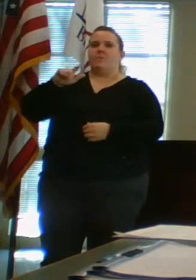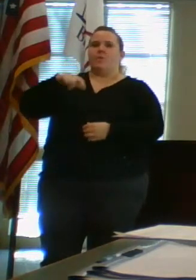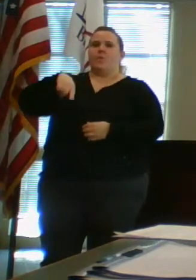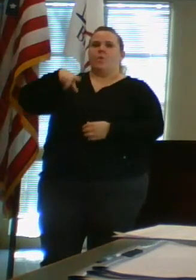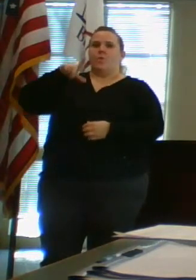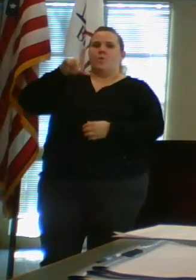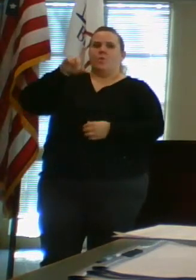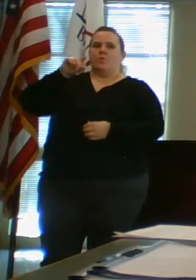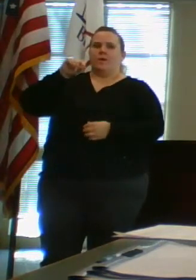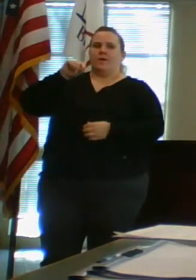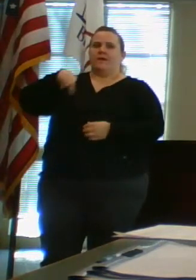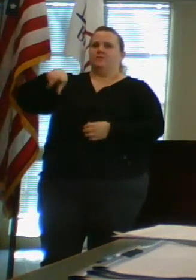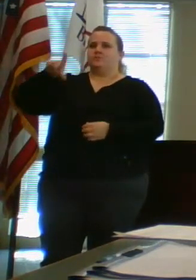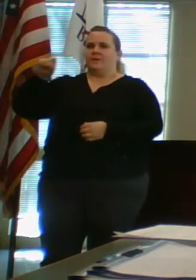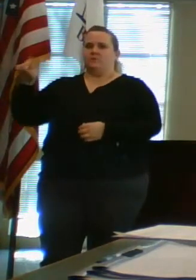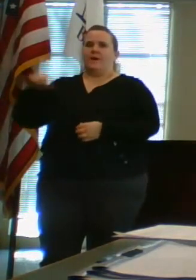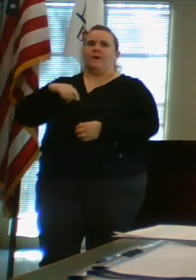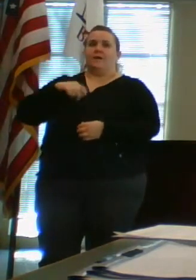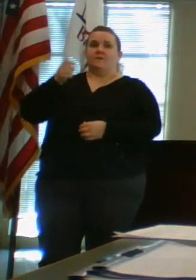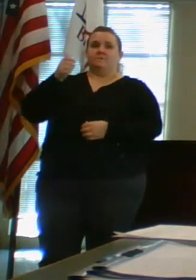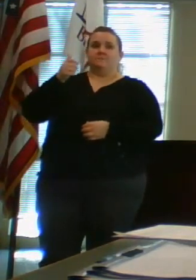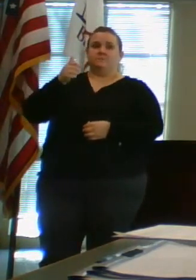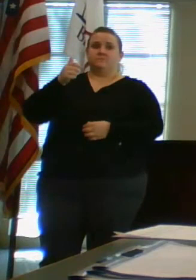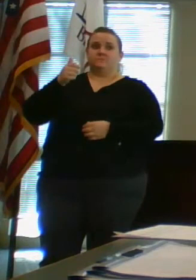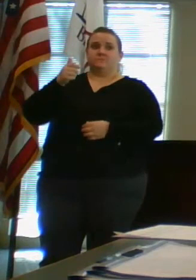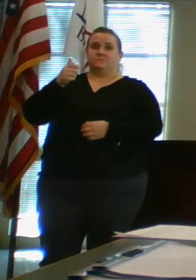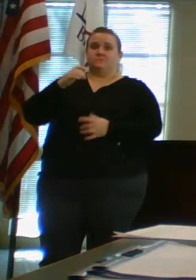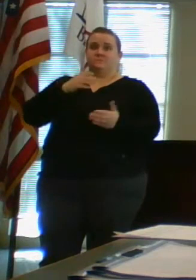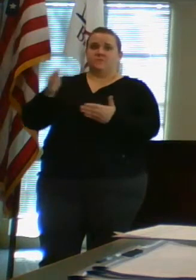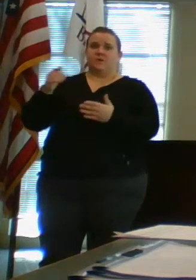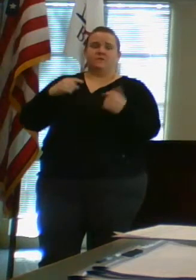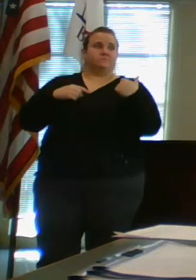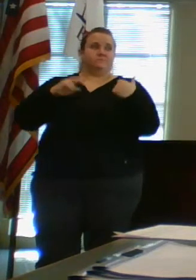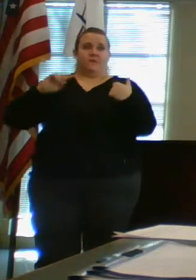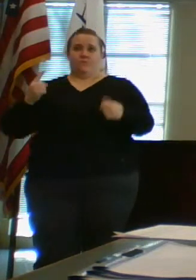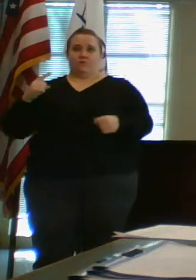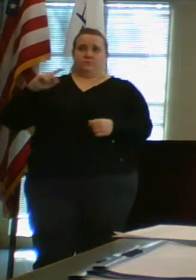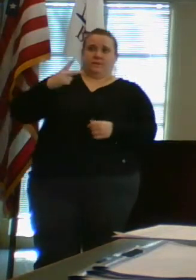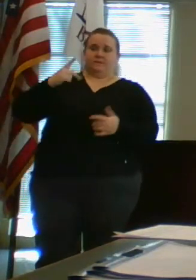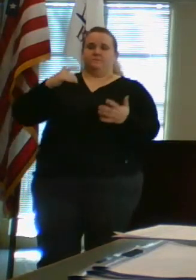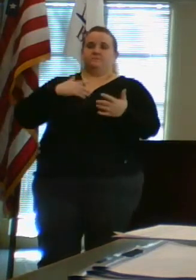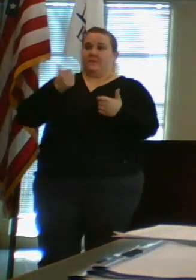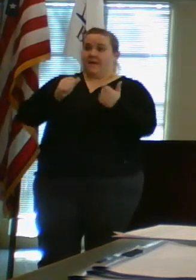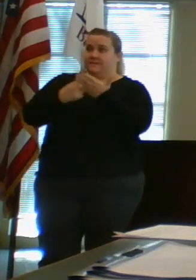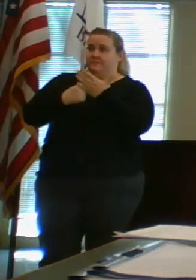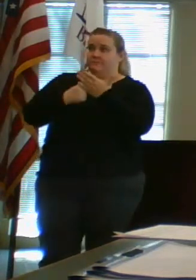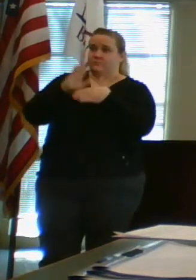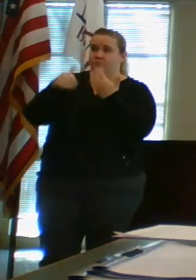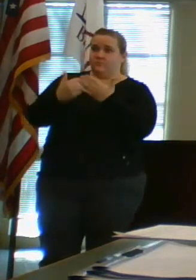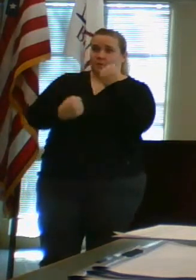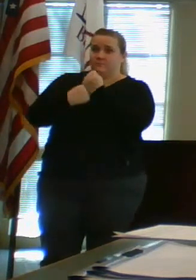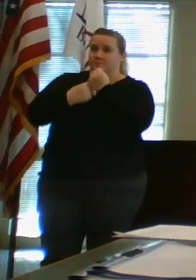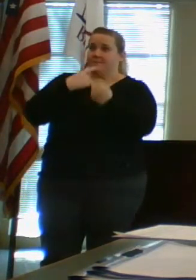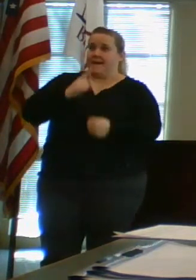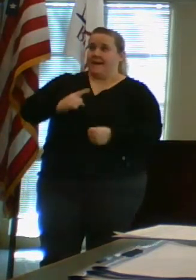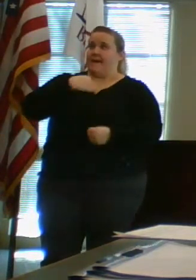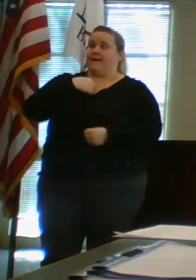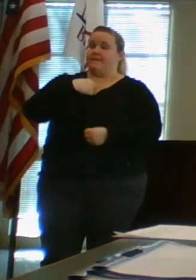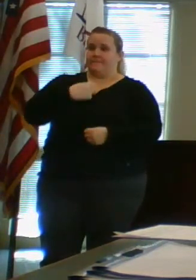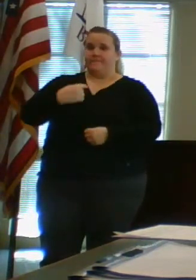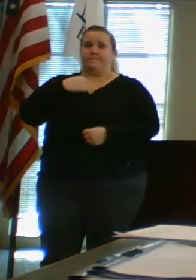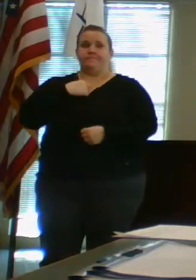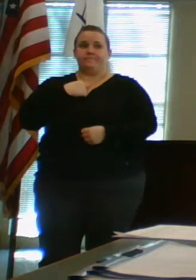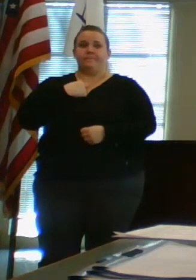2020. Is there a motion to adjourn? Second. Any discussion? All in favor, signify by saying aye.